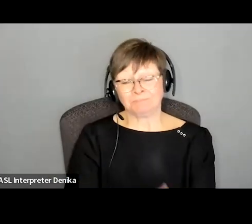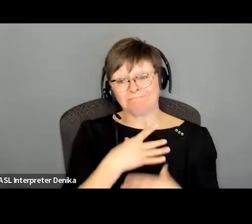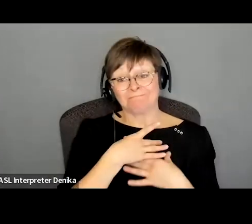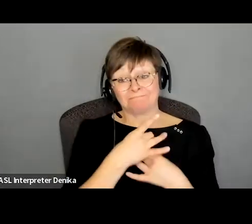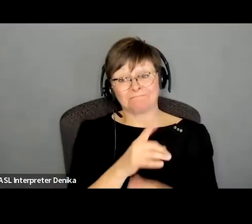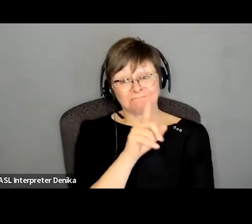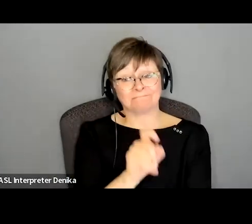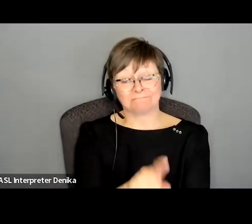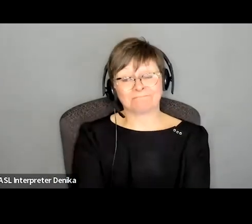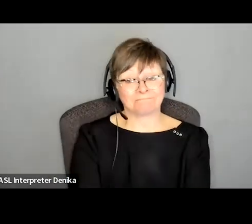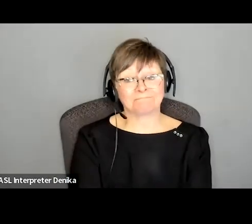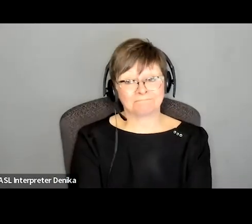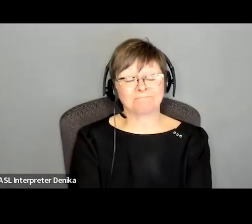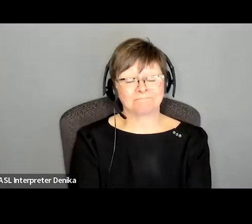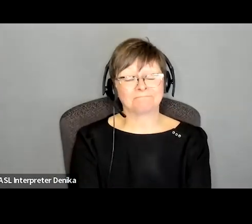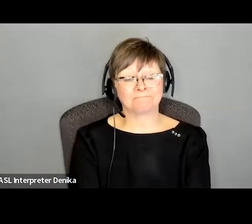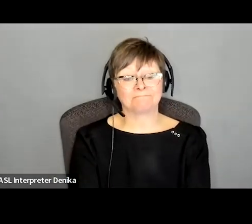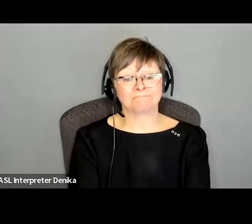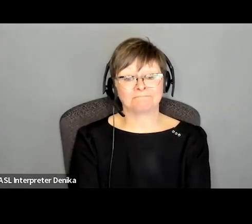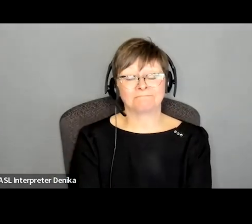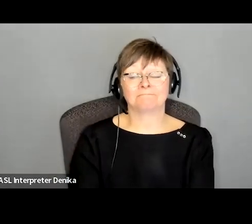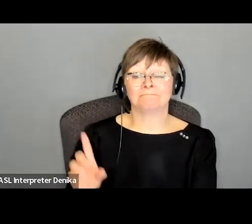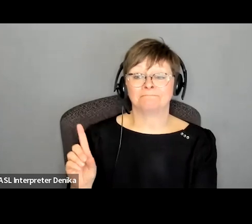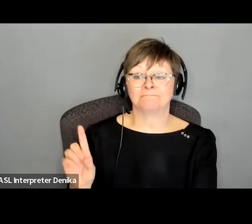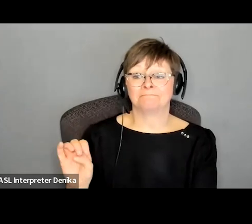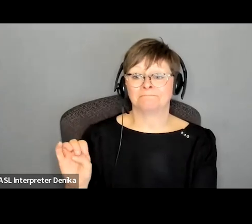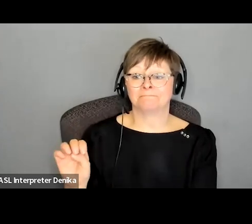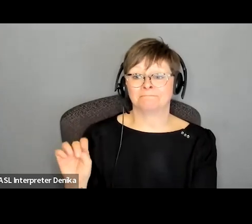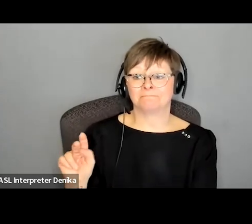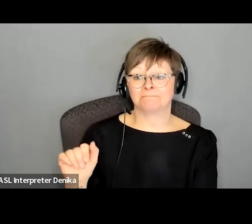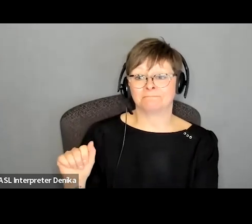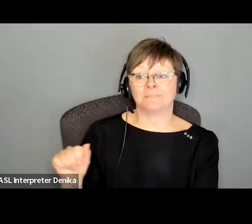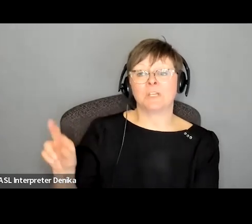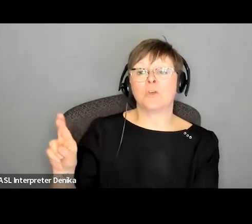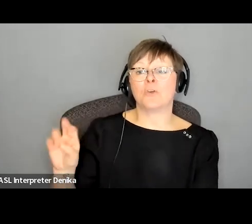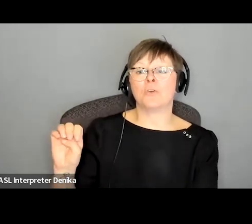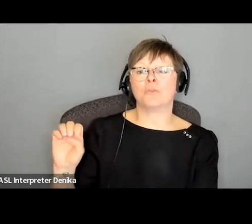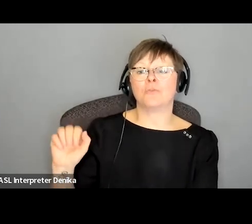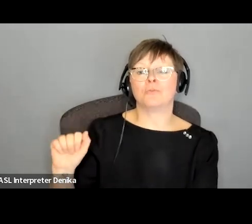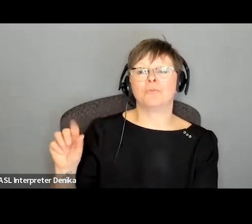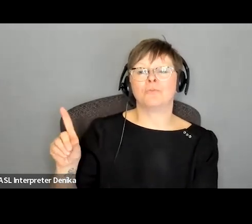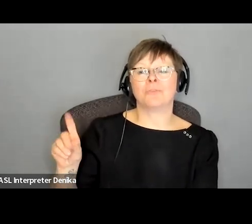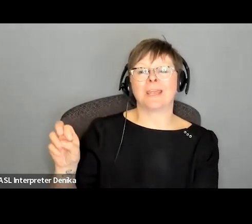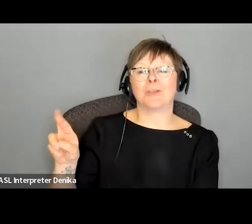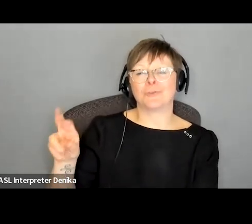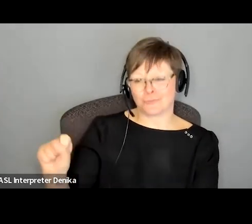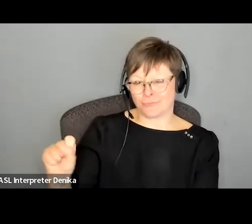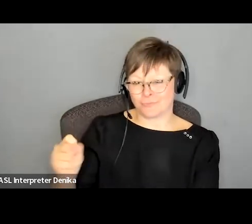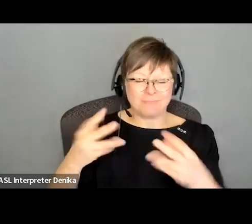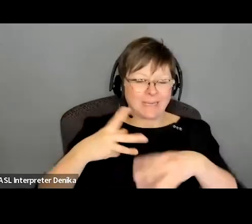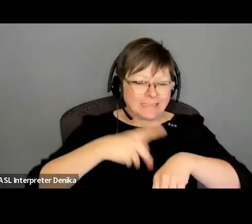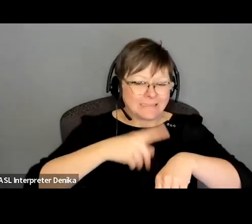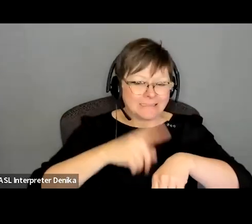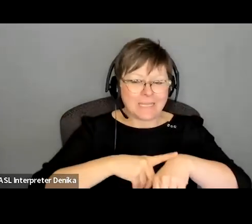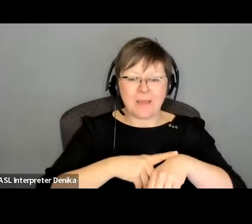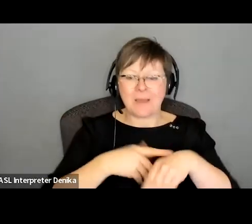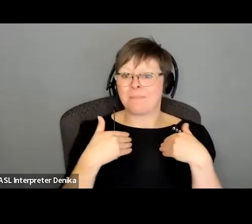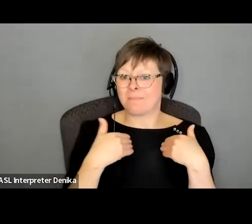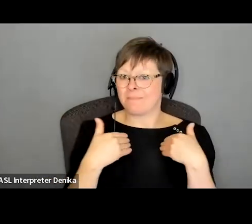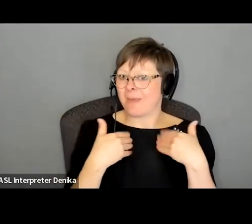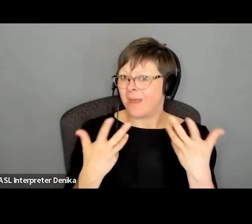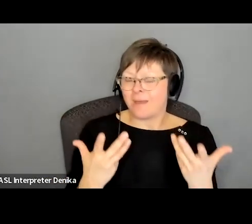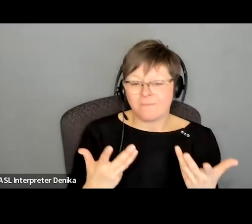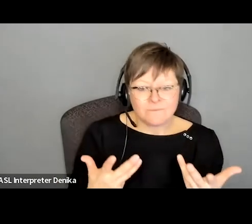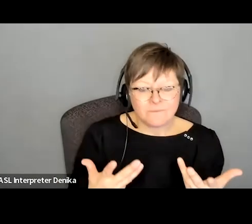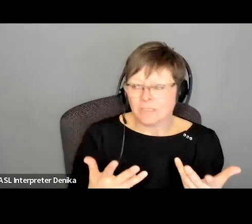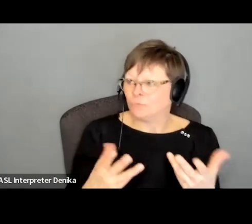uh readers there are lots of instances where there's a very short turnaround for an